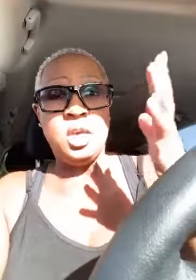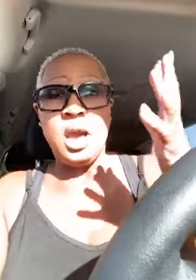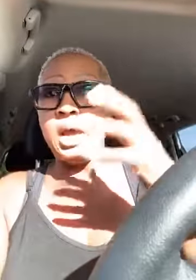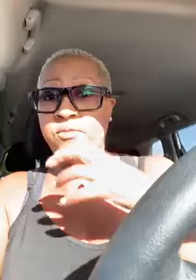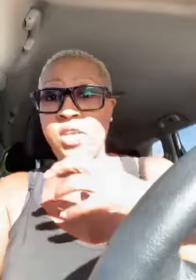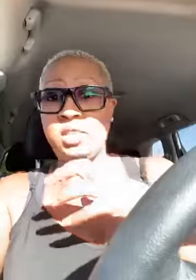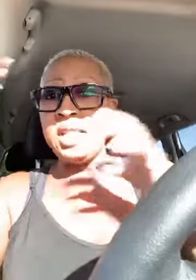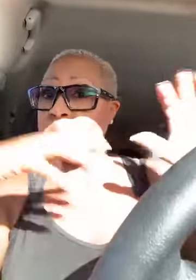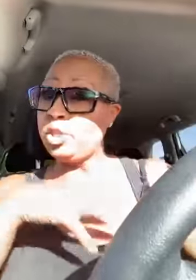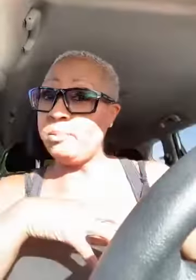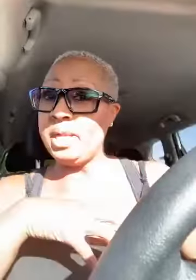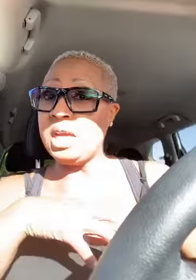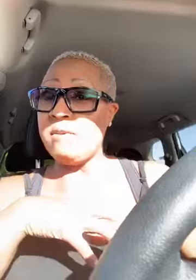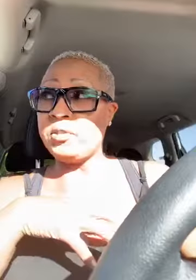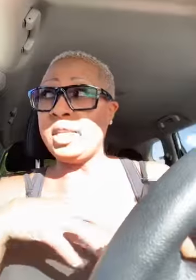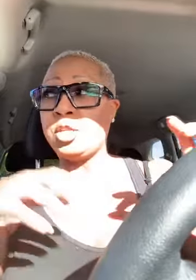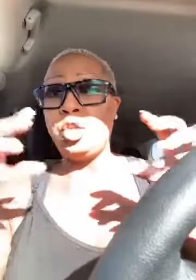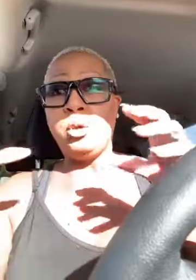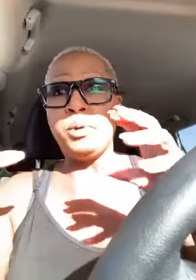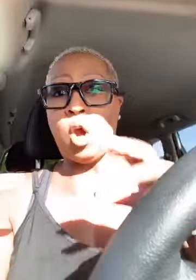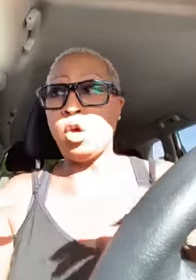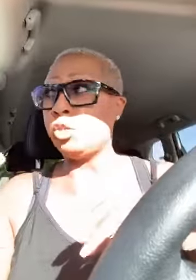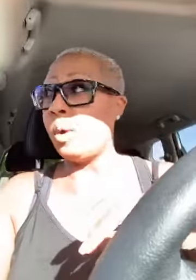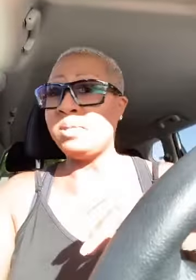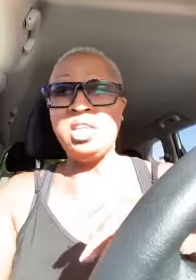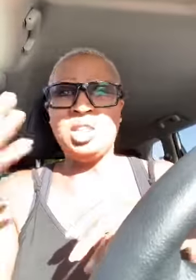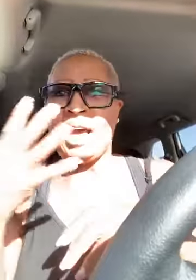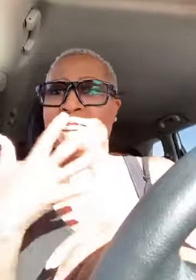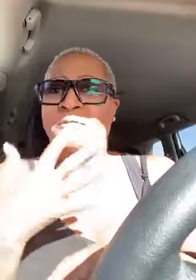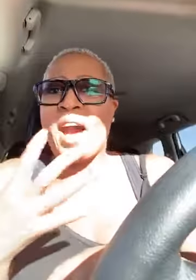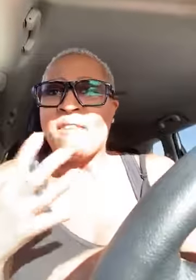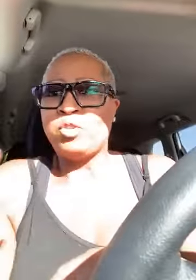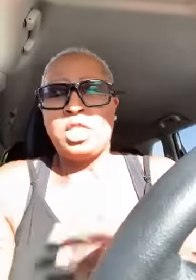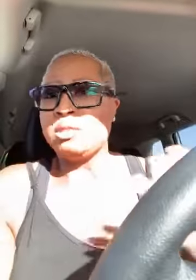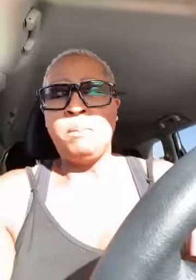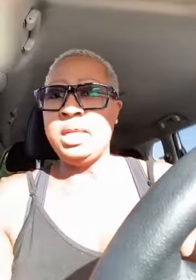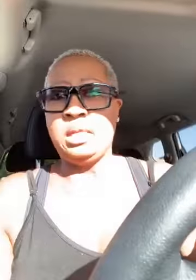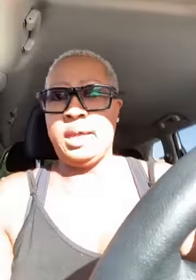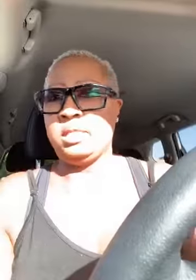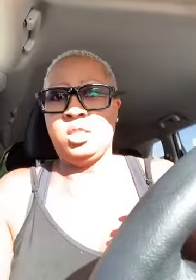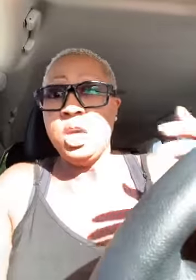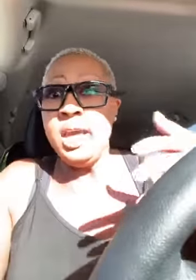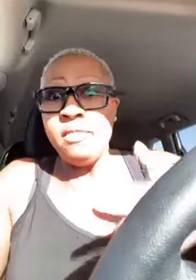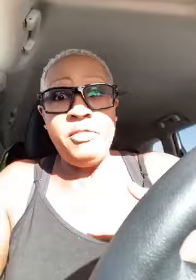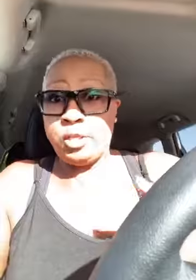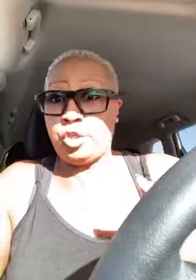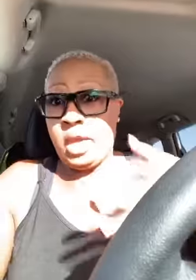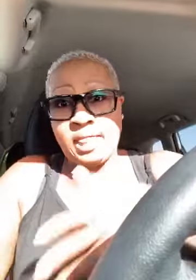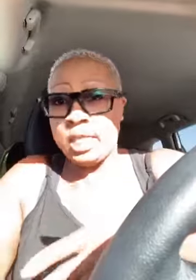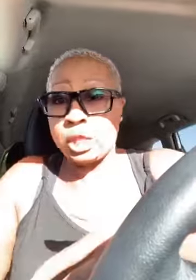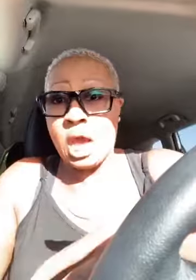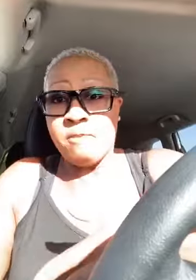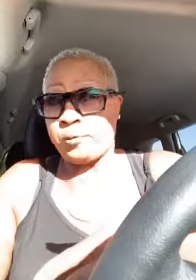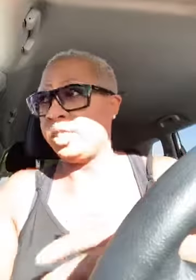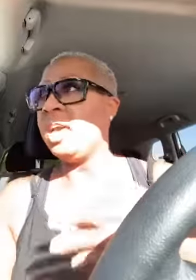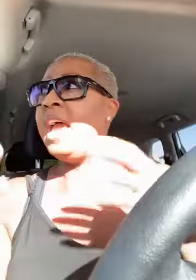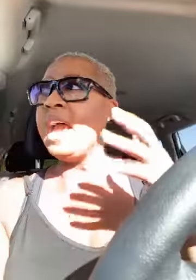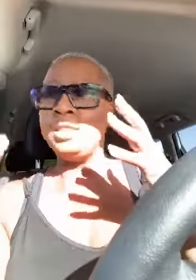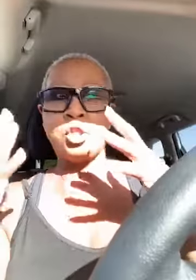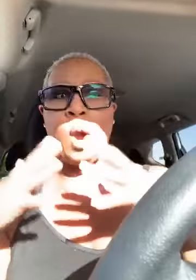this not just a money conference next year but also i'm teaching like five or six money classes this at this conference and so